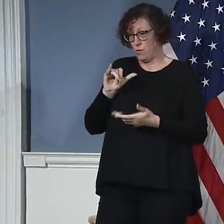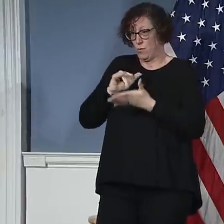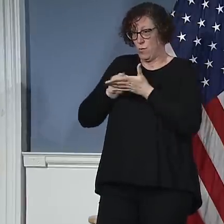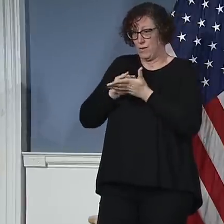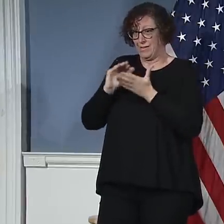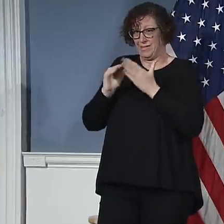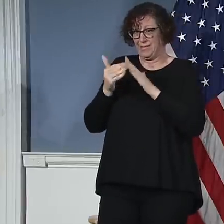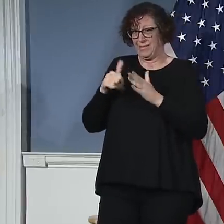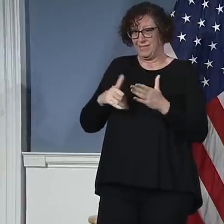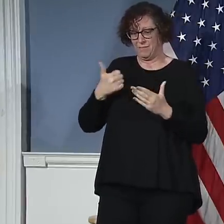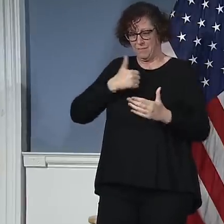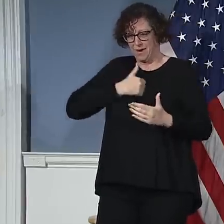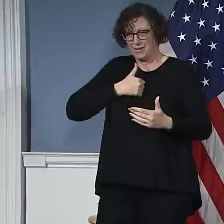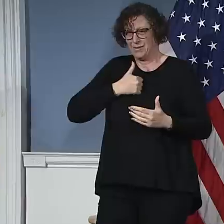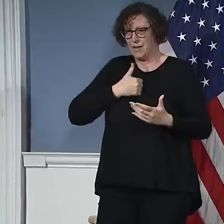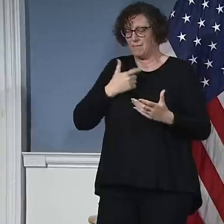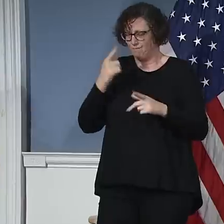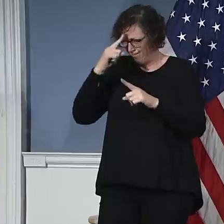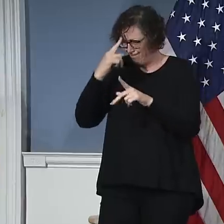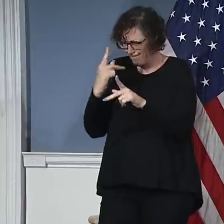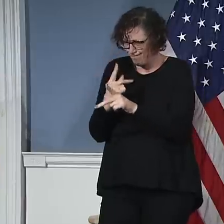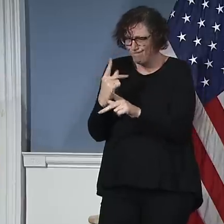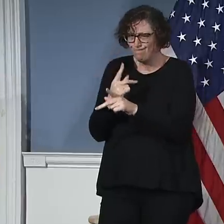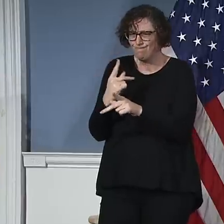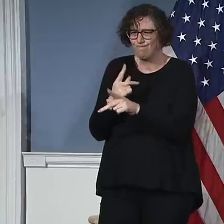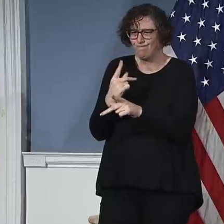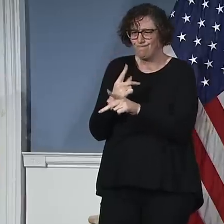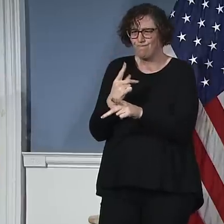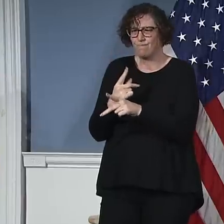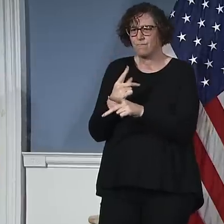take actions to prepare to protect our most vital services.